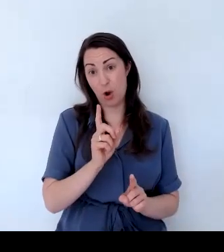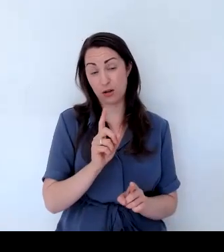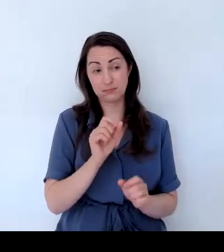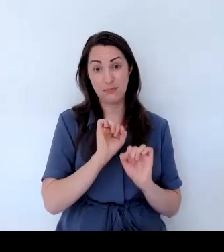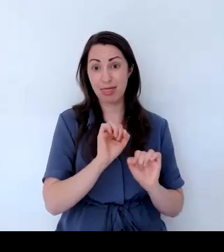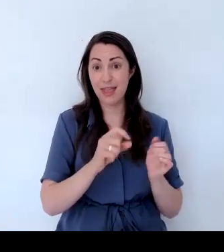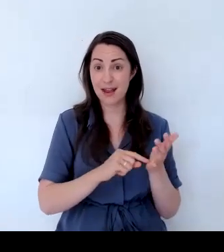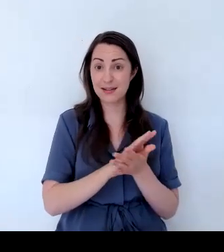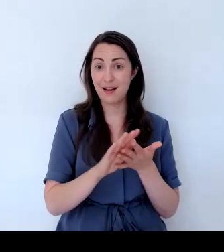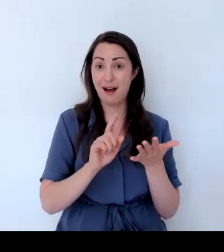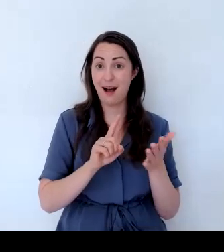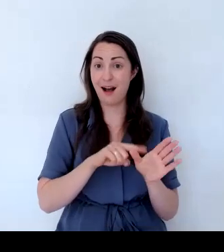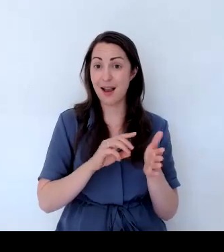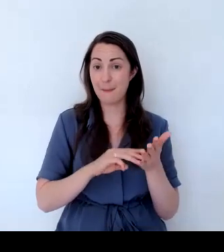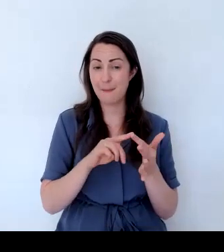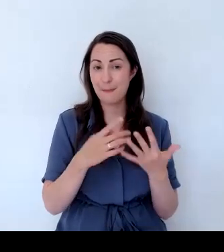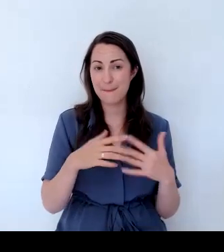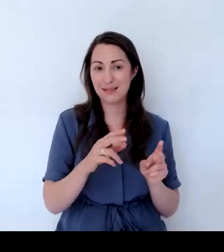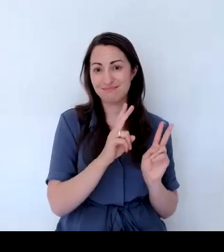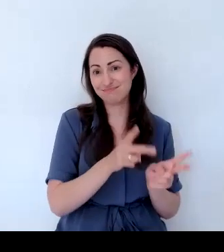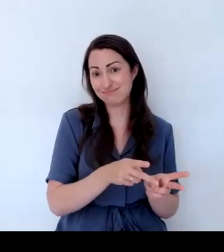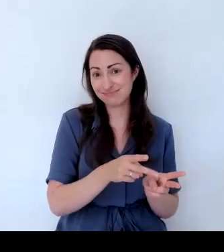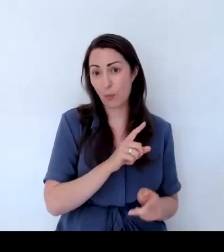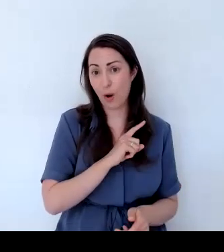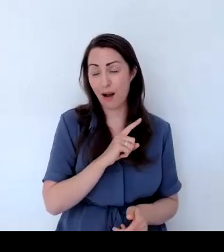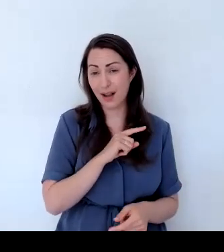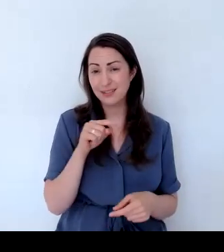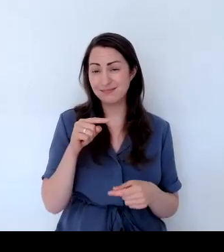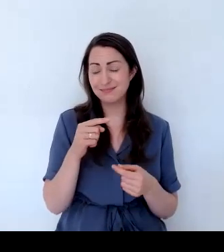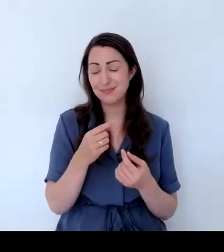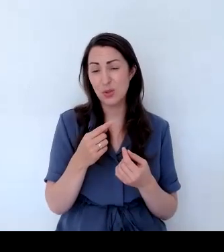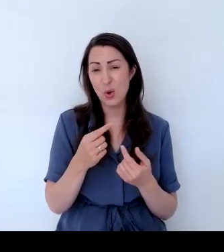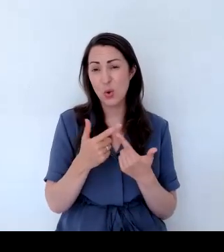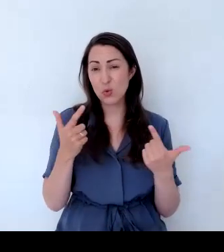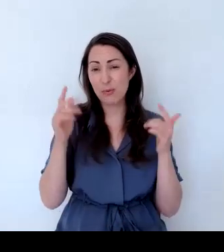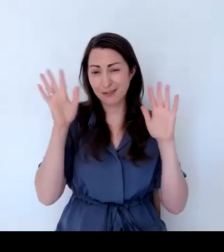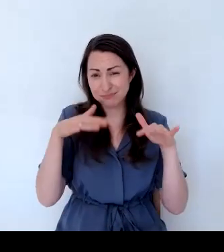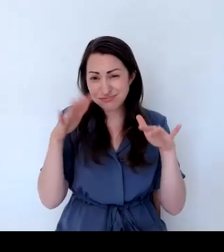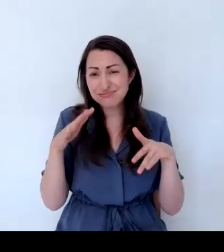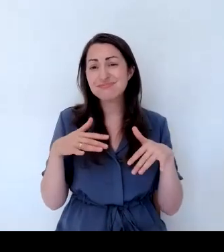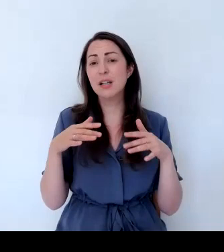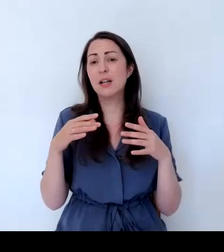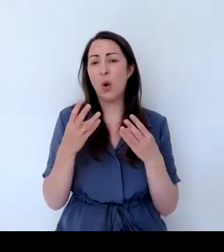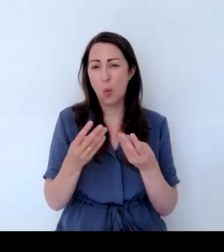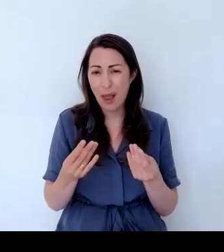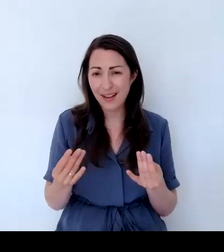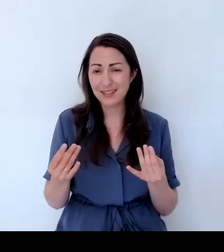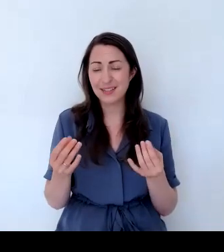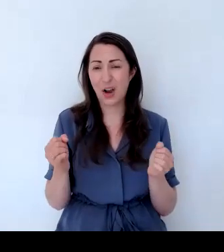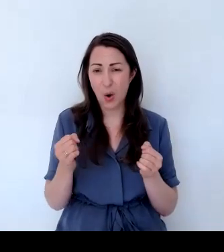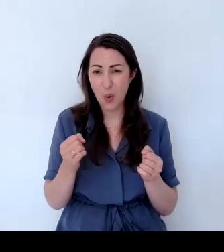long. They really need a nice, dry, well-drained soil in order to thrive.